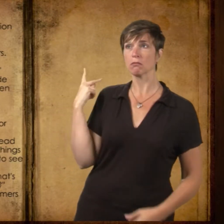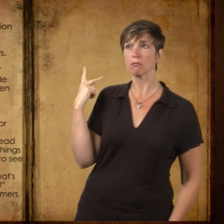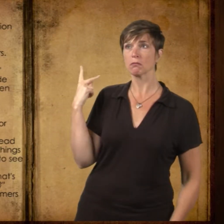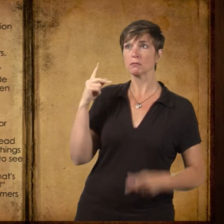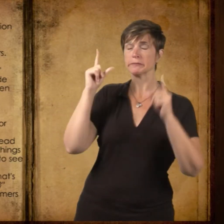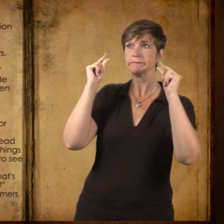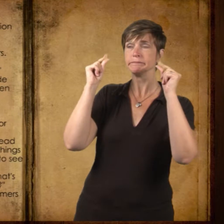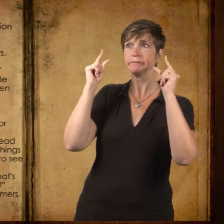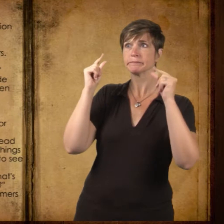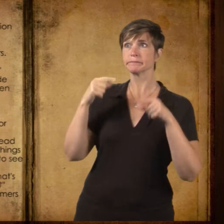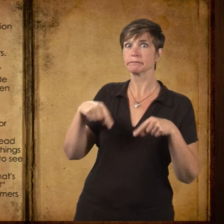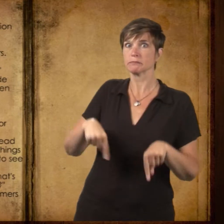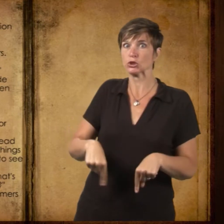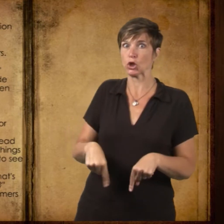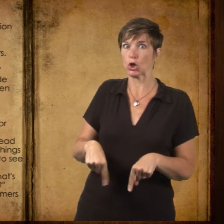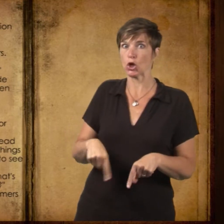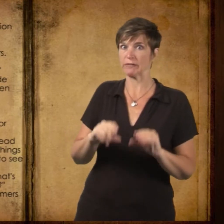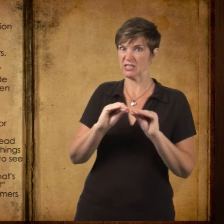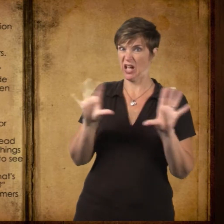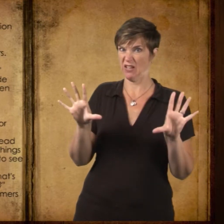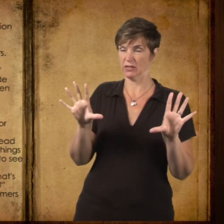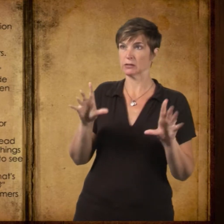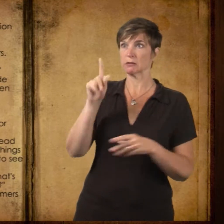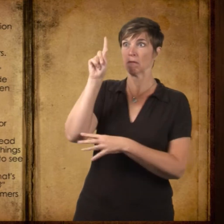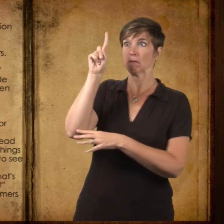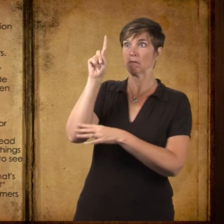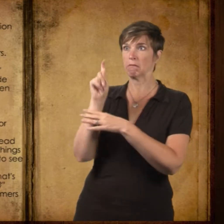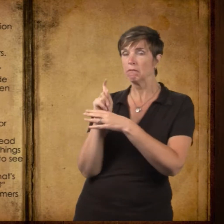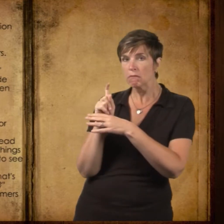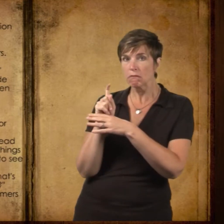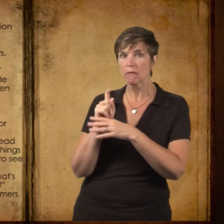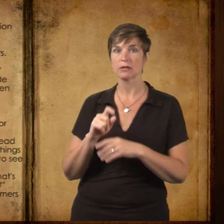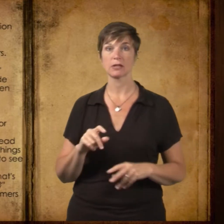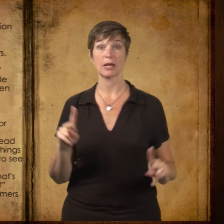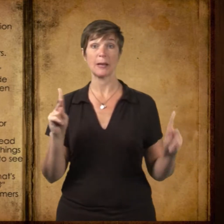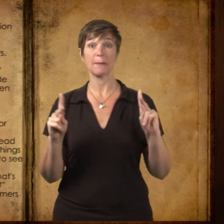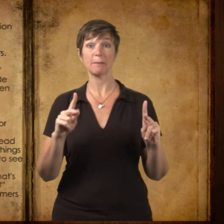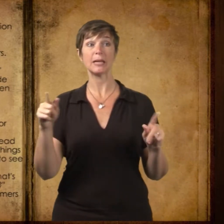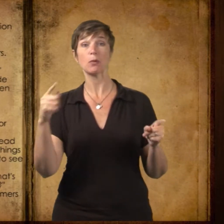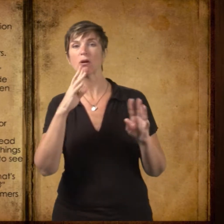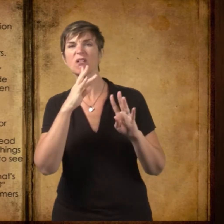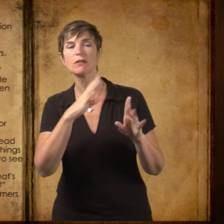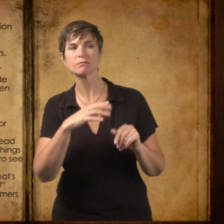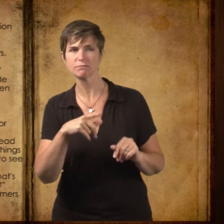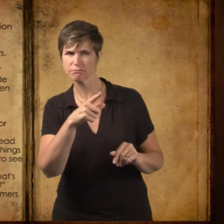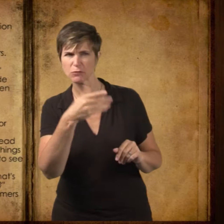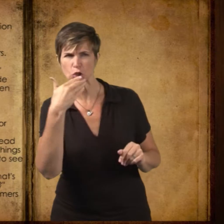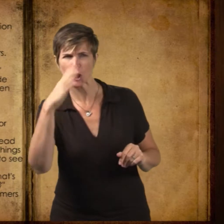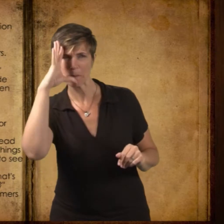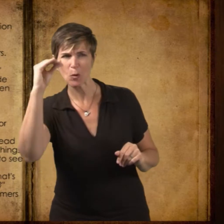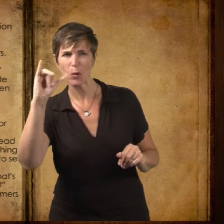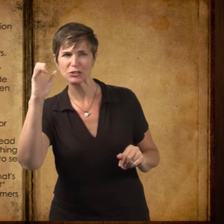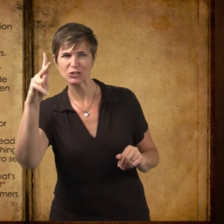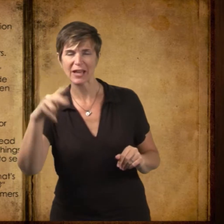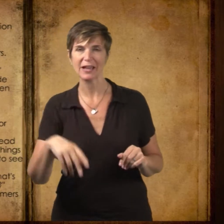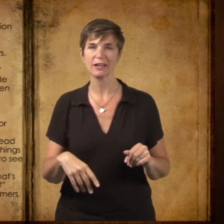eyes nervously and ducked his head as several voices in the crowd said things like, good fella, Jack, and